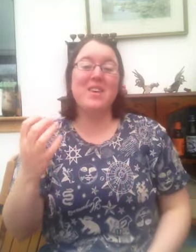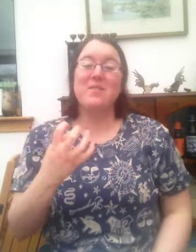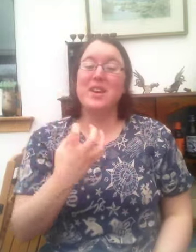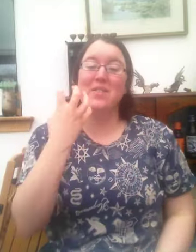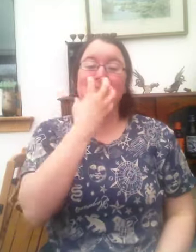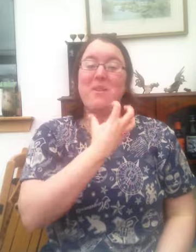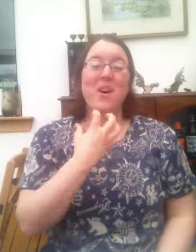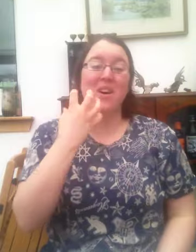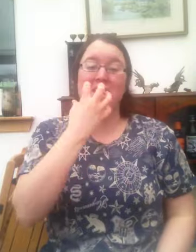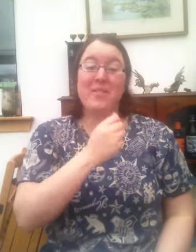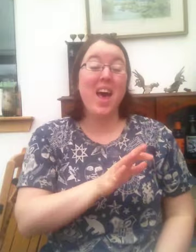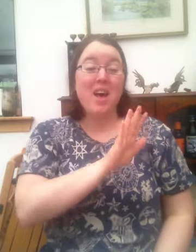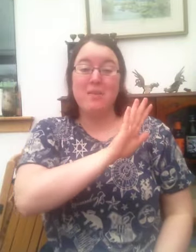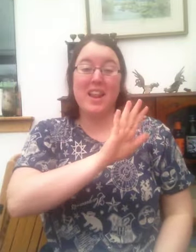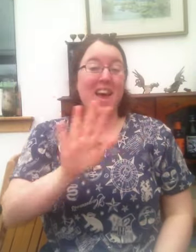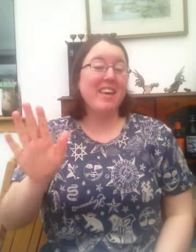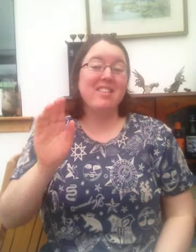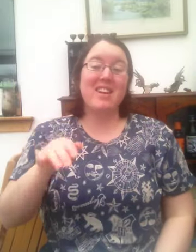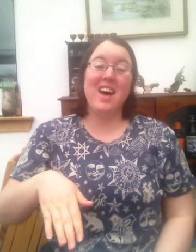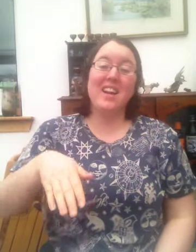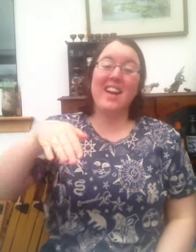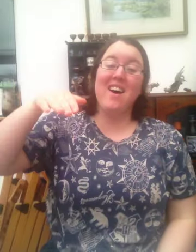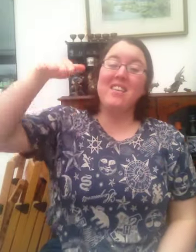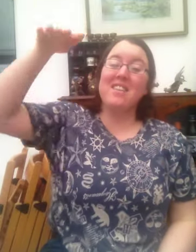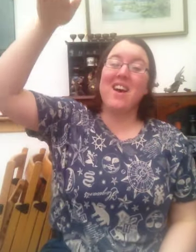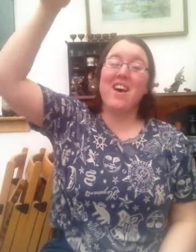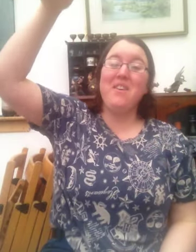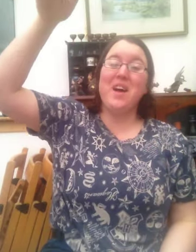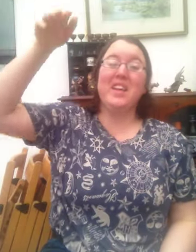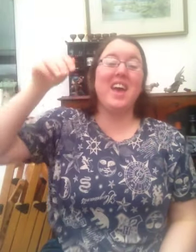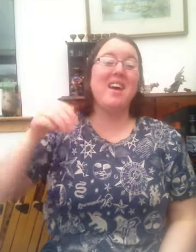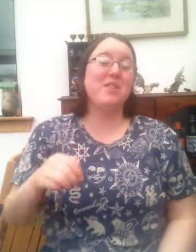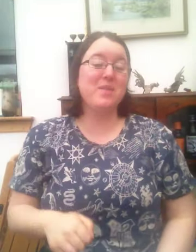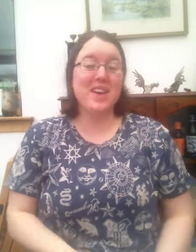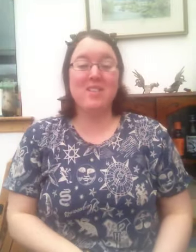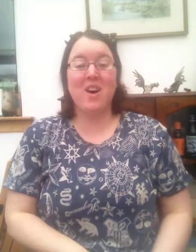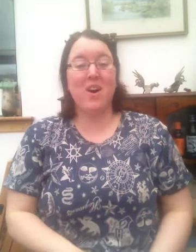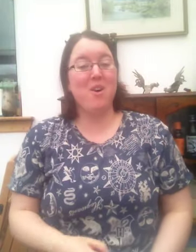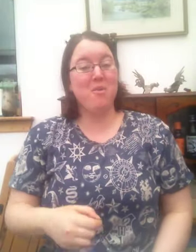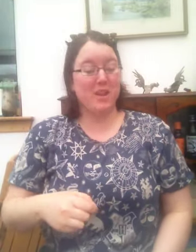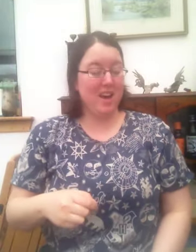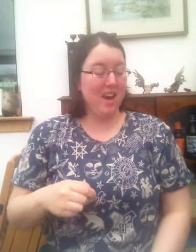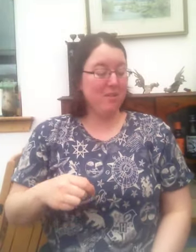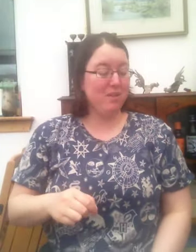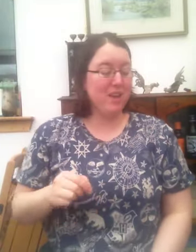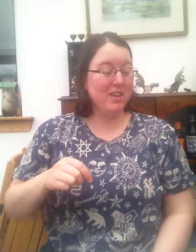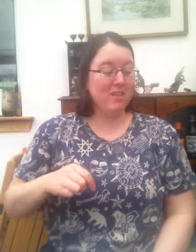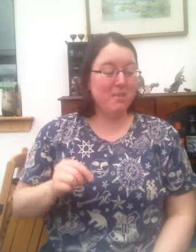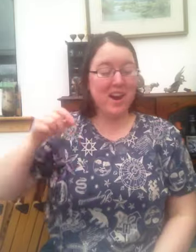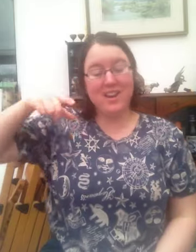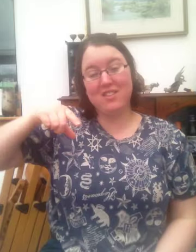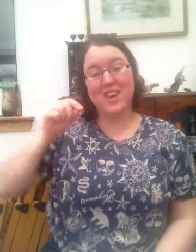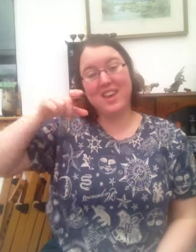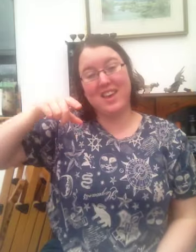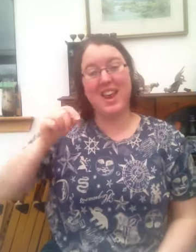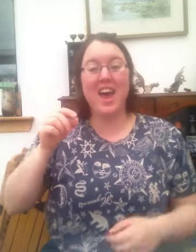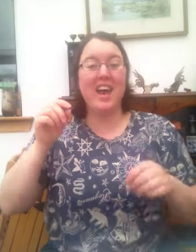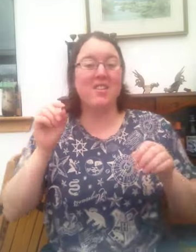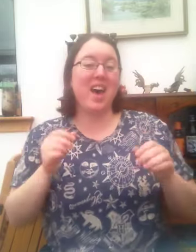keeping me warm. My legs are not long, so I'll never be told that I'm a real spring chicken, and I'm